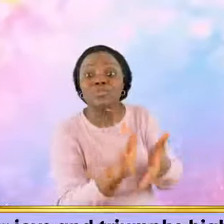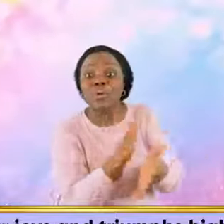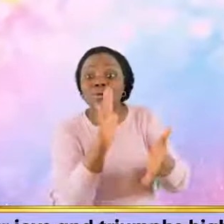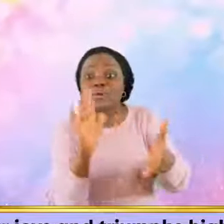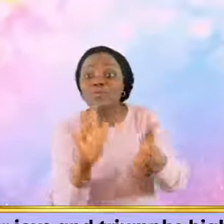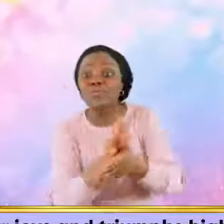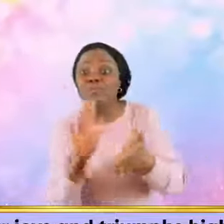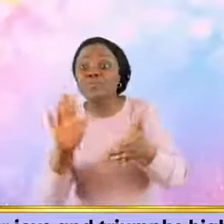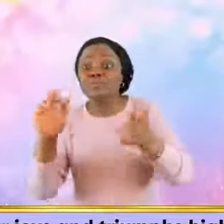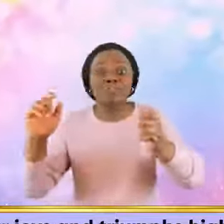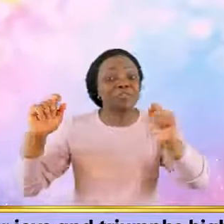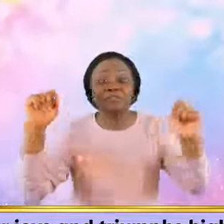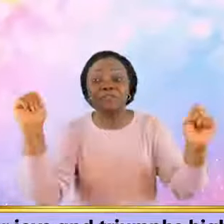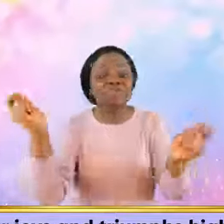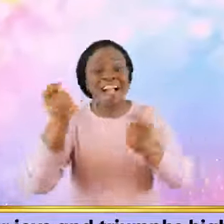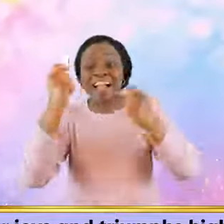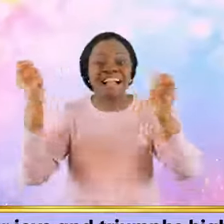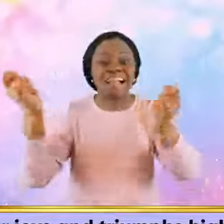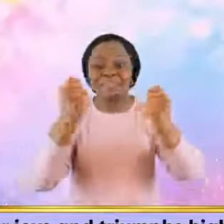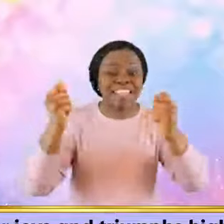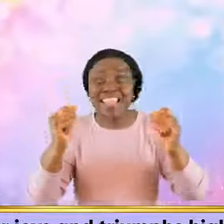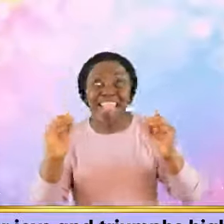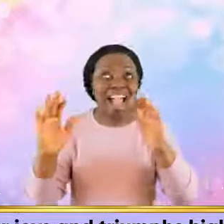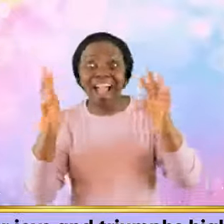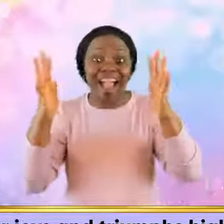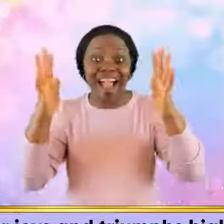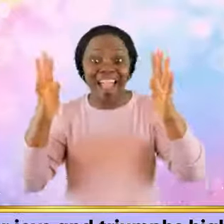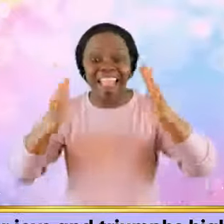your joys and triumphs high,